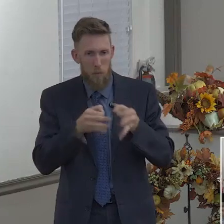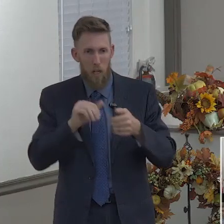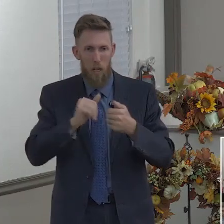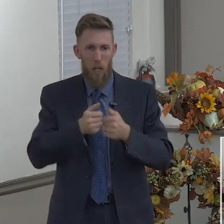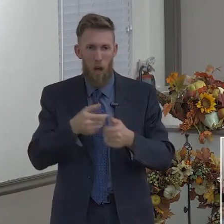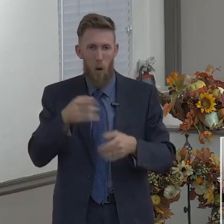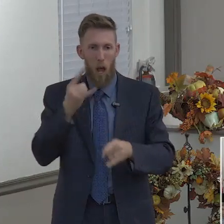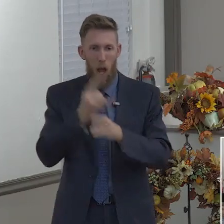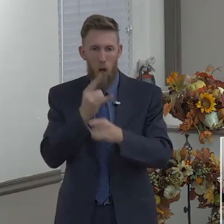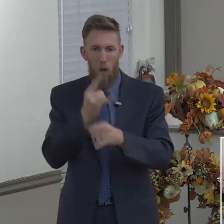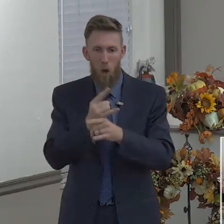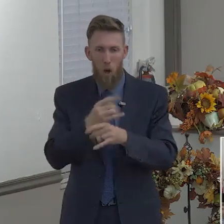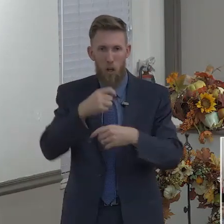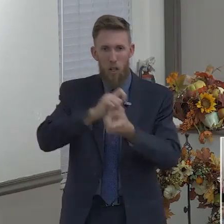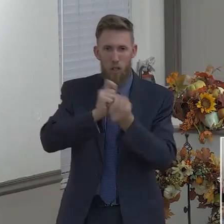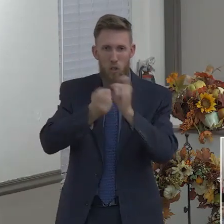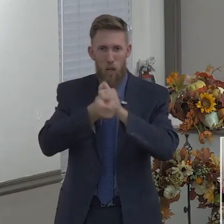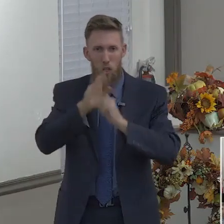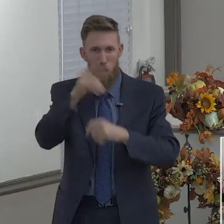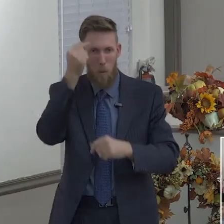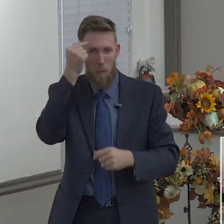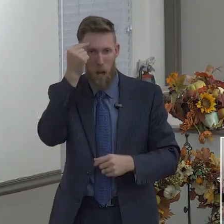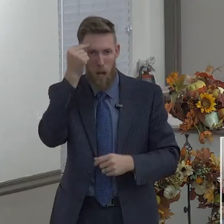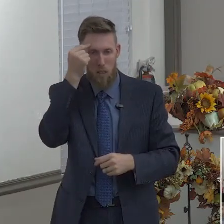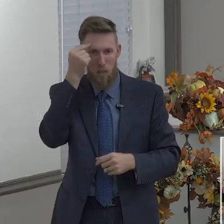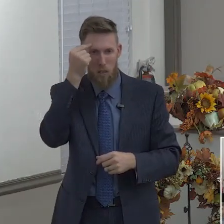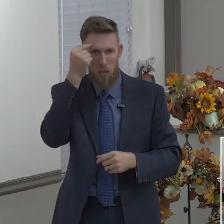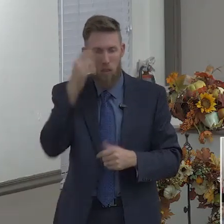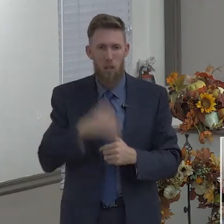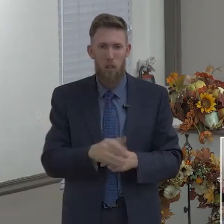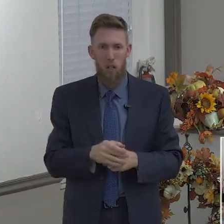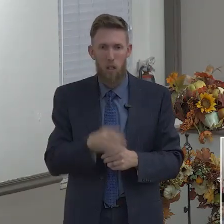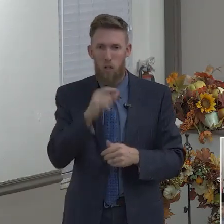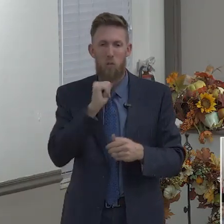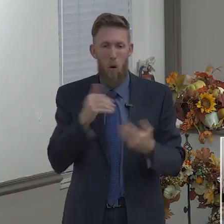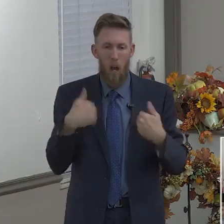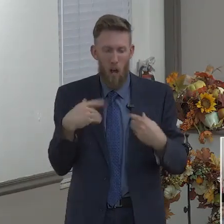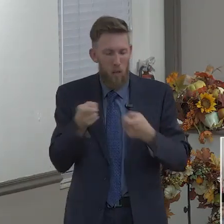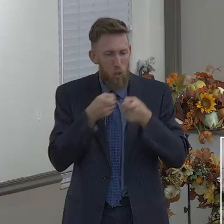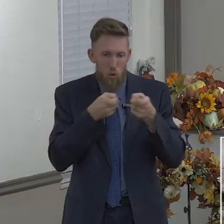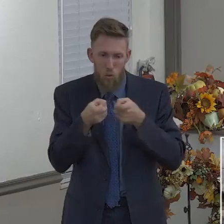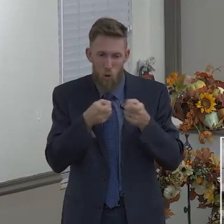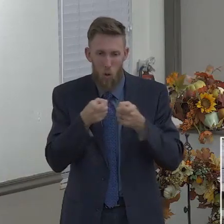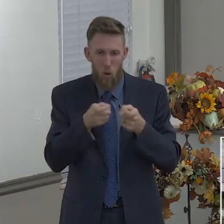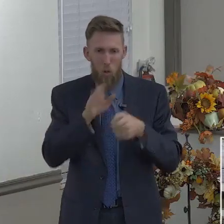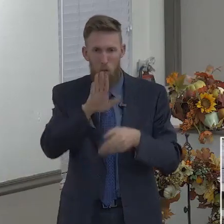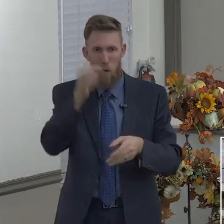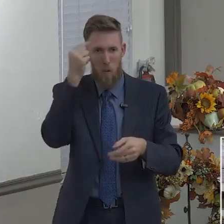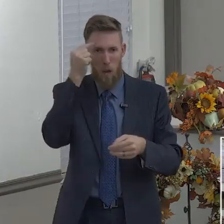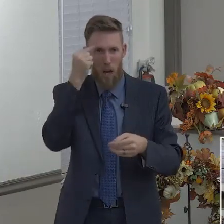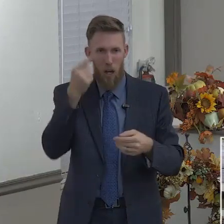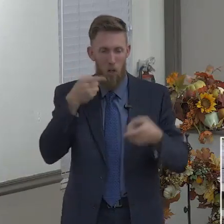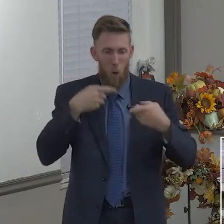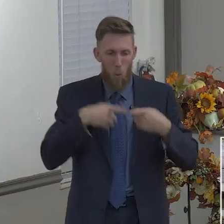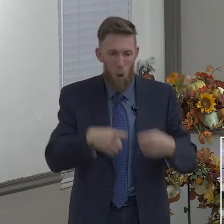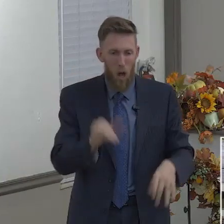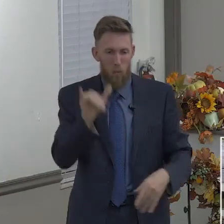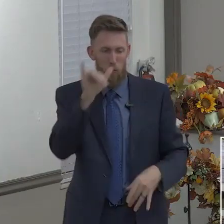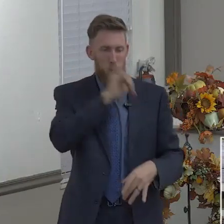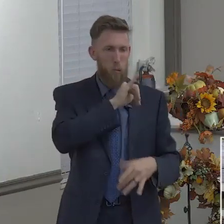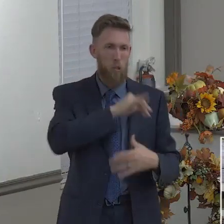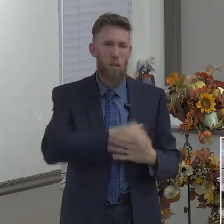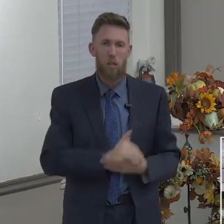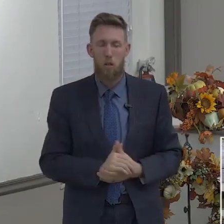substances. And so, soberness. God wants us to be sober. And that is part of being godly. Godliness is